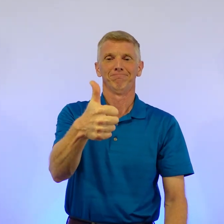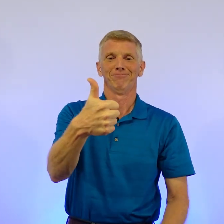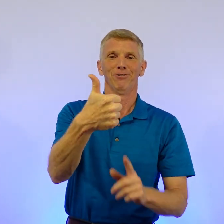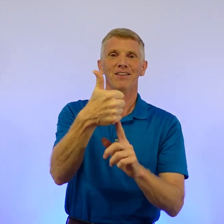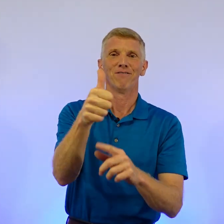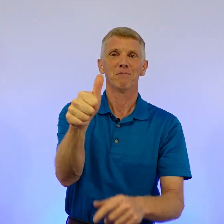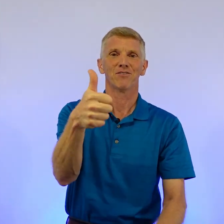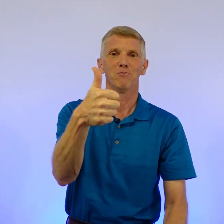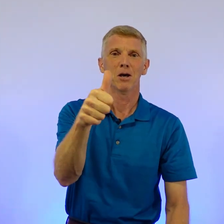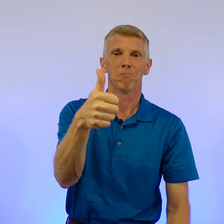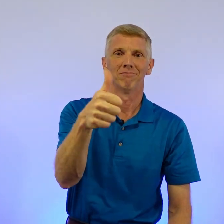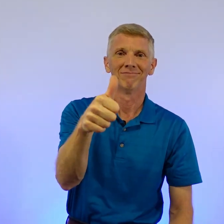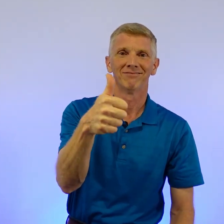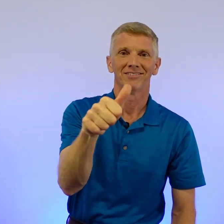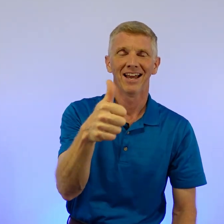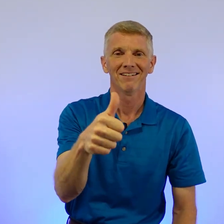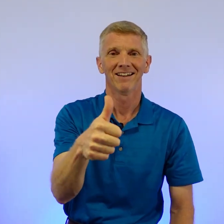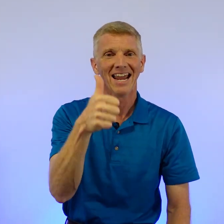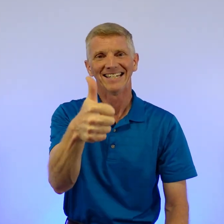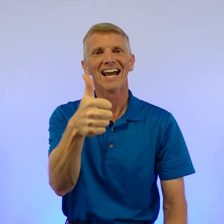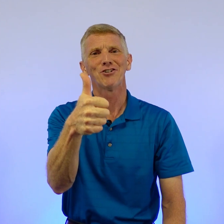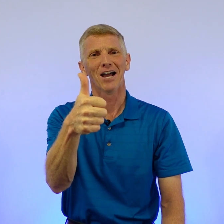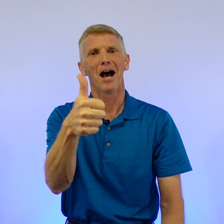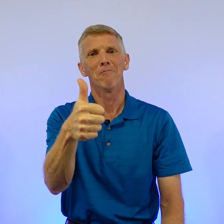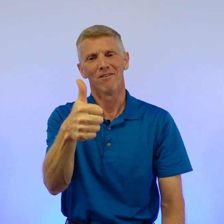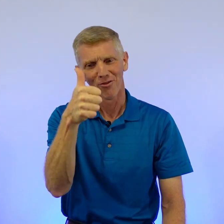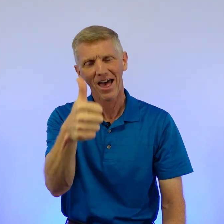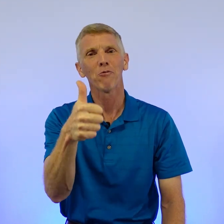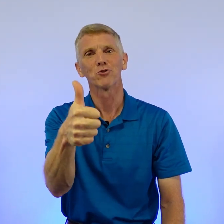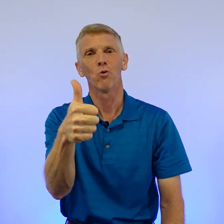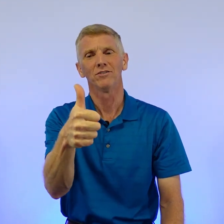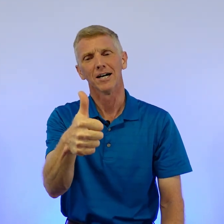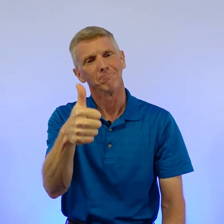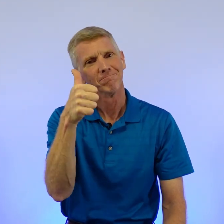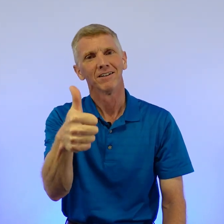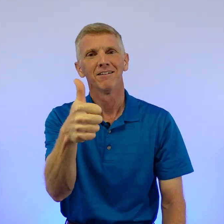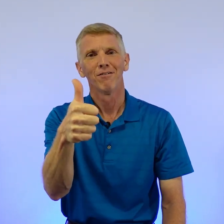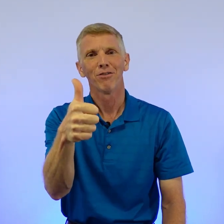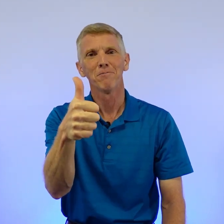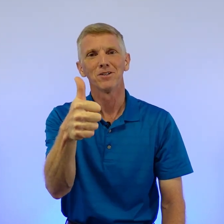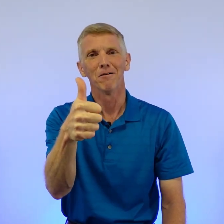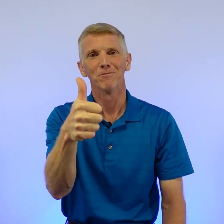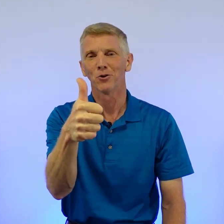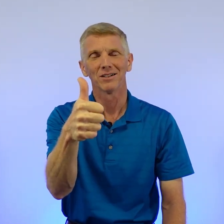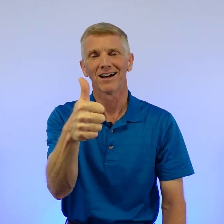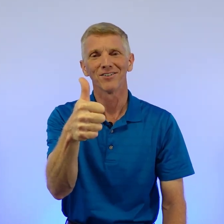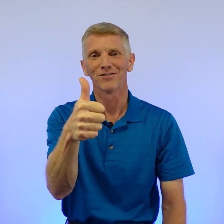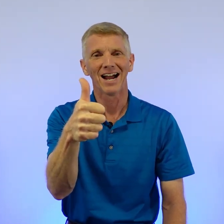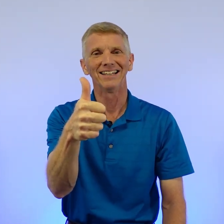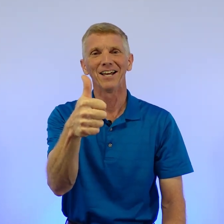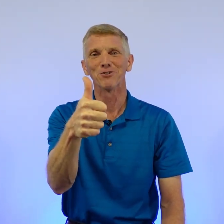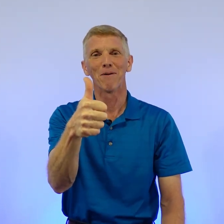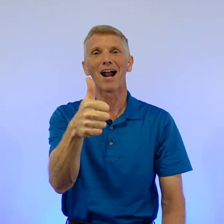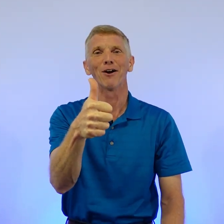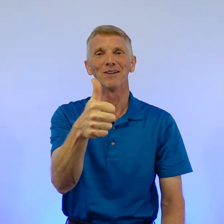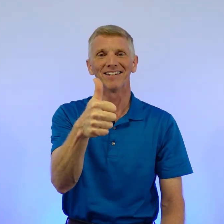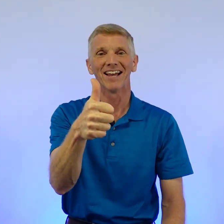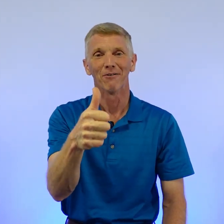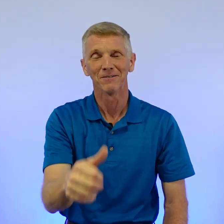All right, the famous thumbs up. Okay? Hey, nice job. That was well done. Thumbs up. You don't need a lot of sign language background to get that one.